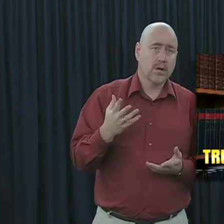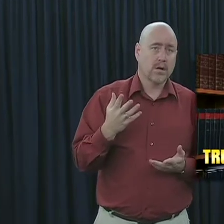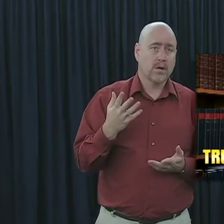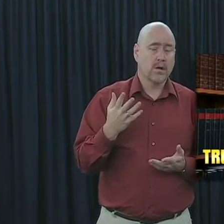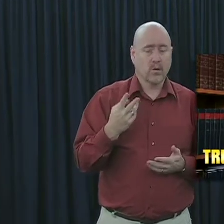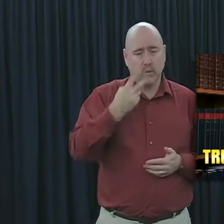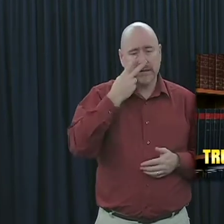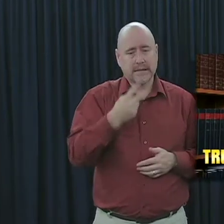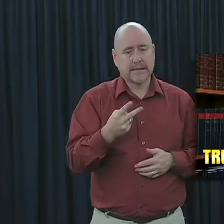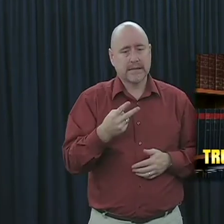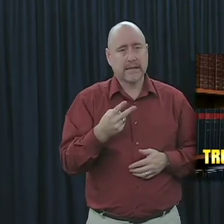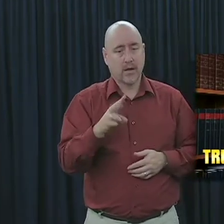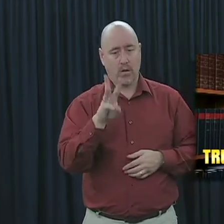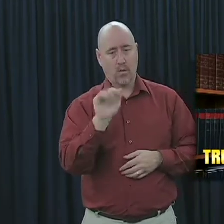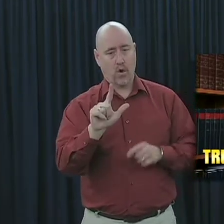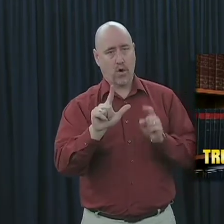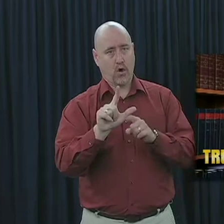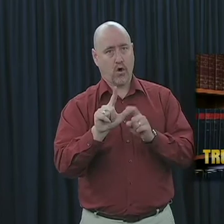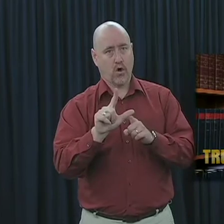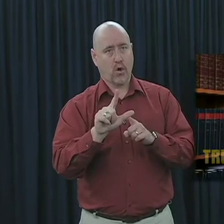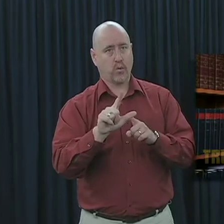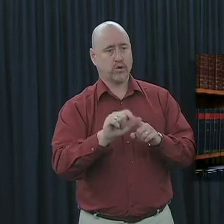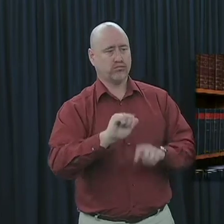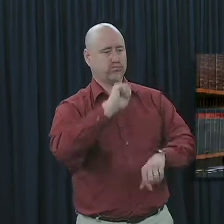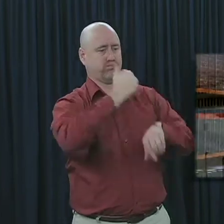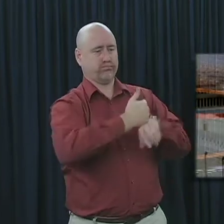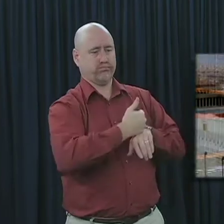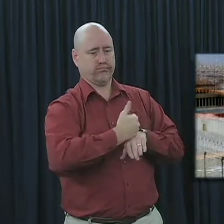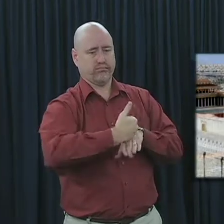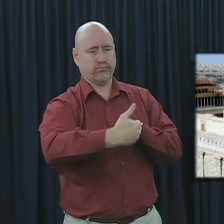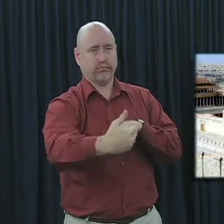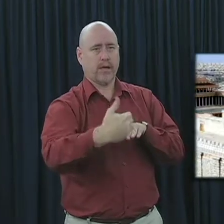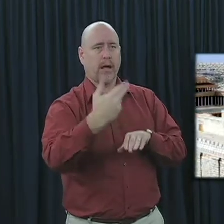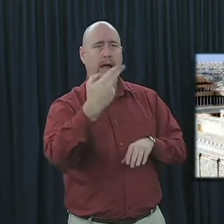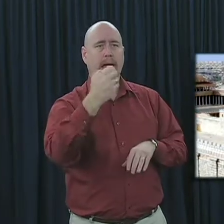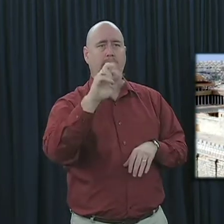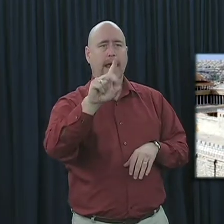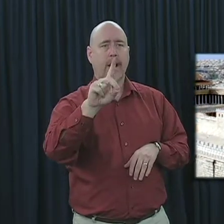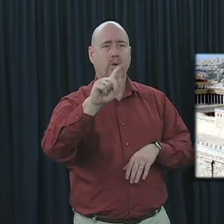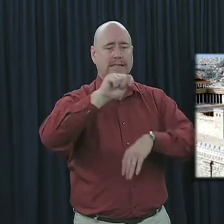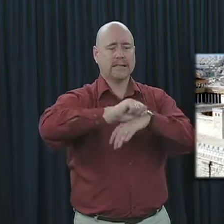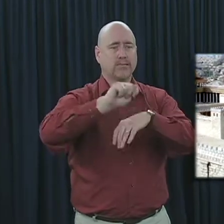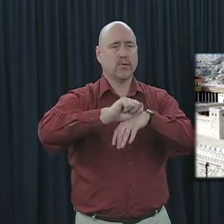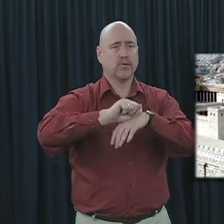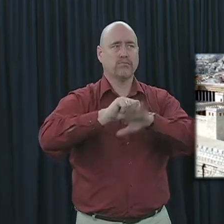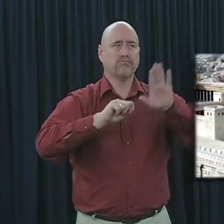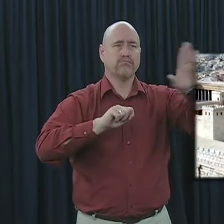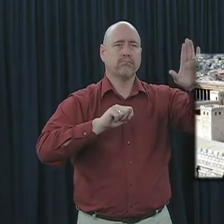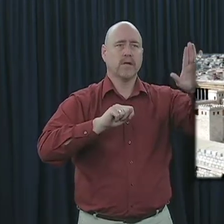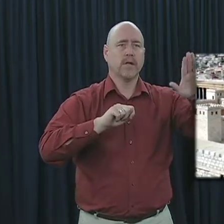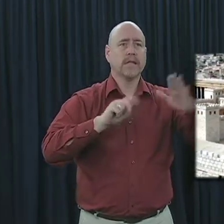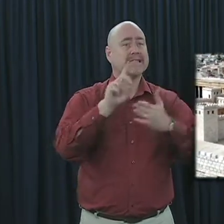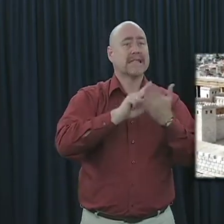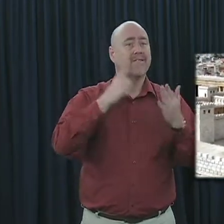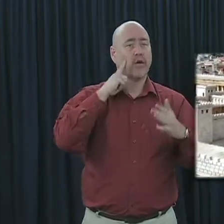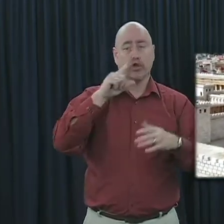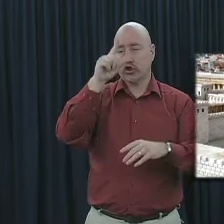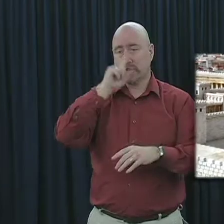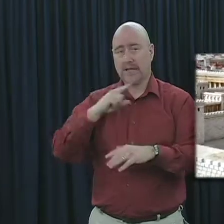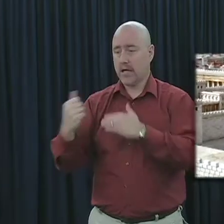We find that this wall had been erected within the Herodian temple complex and it was designed to prevent the Gentiles from